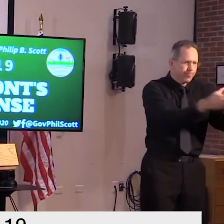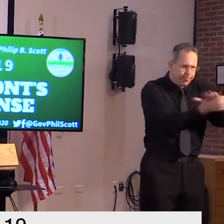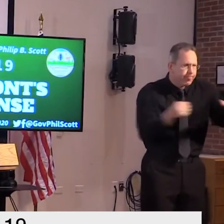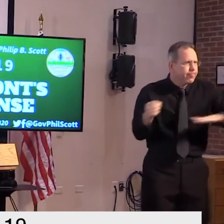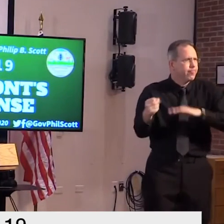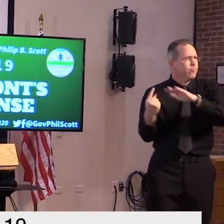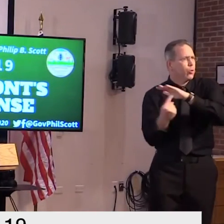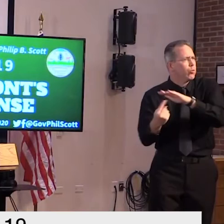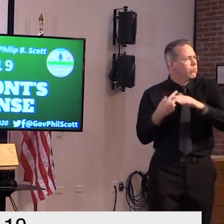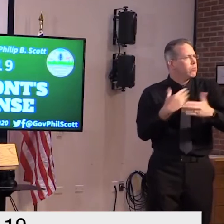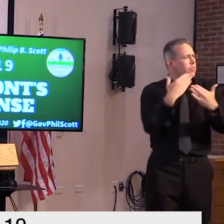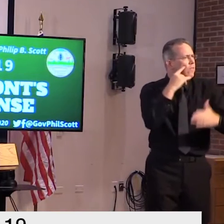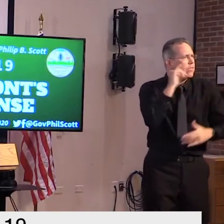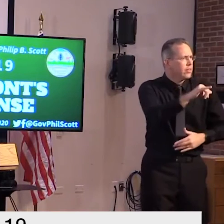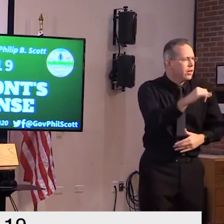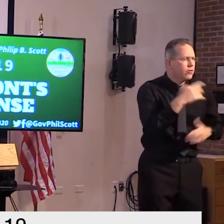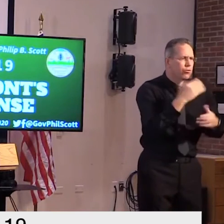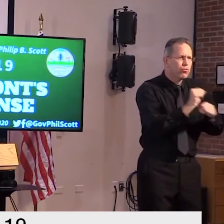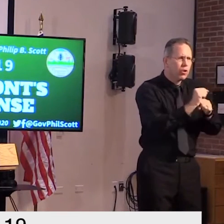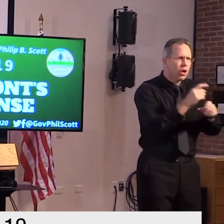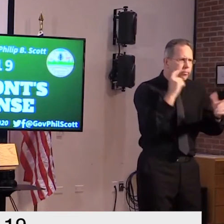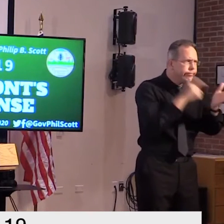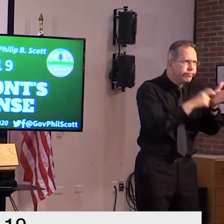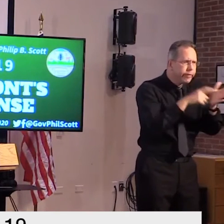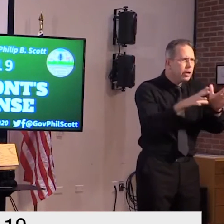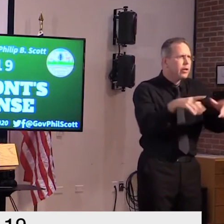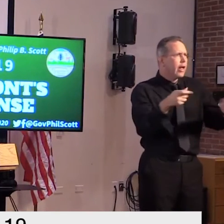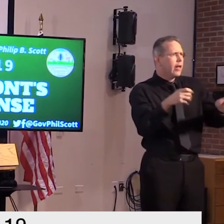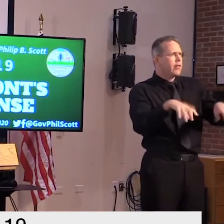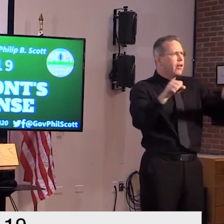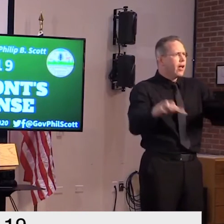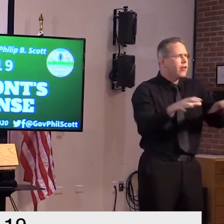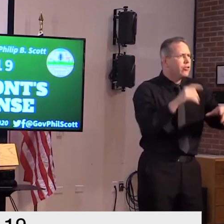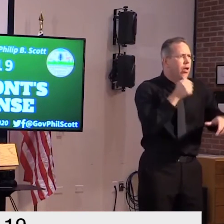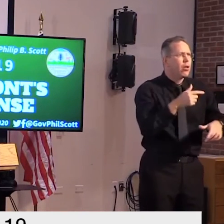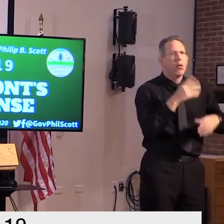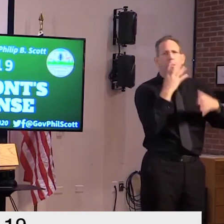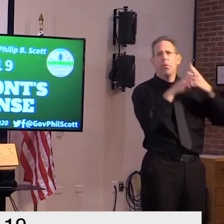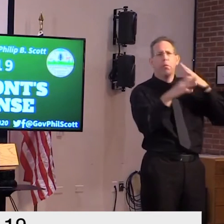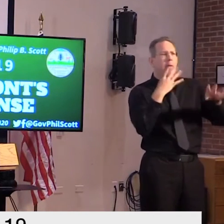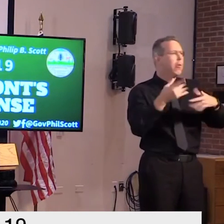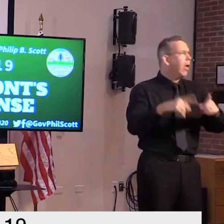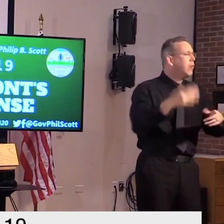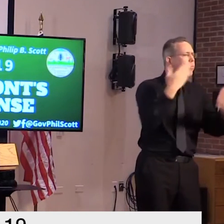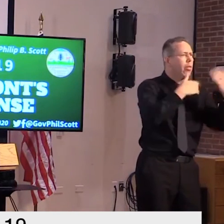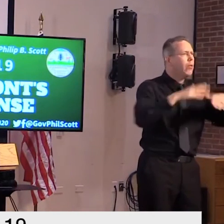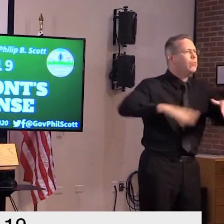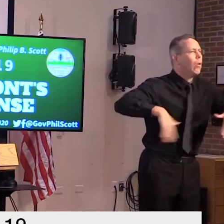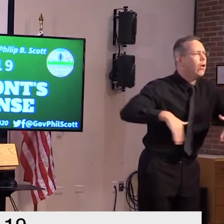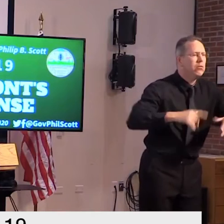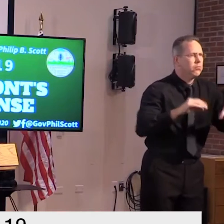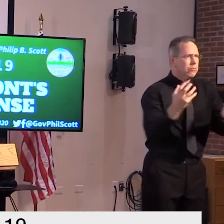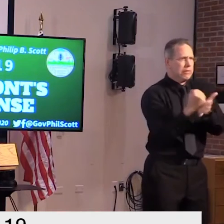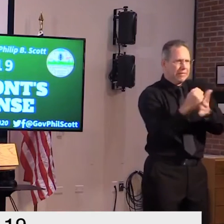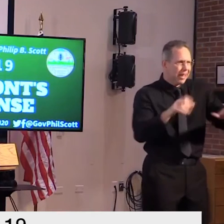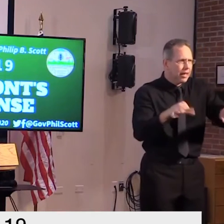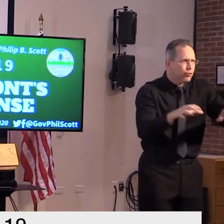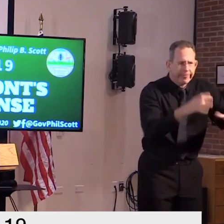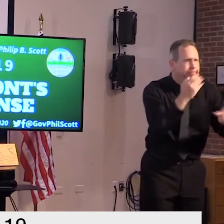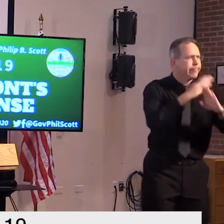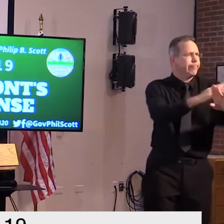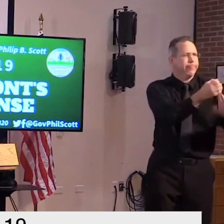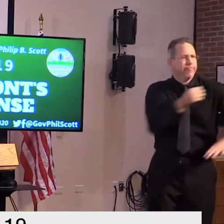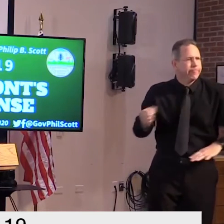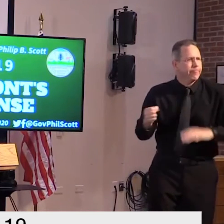and move on these cases when they discover them again um this was an intake uh